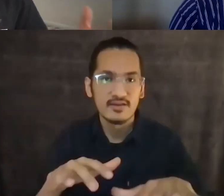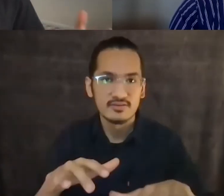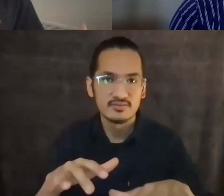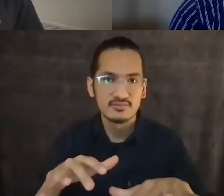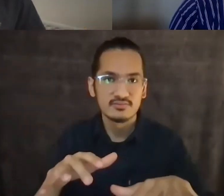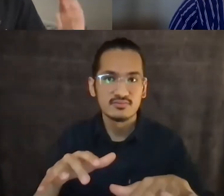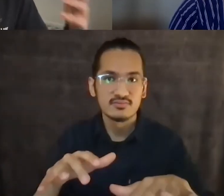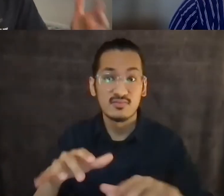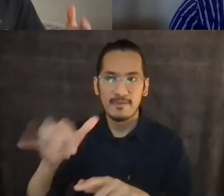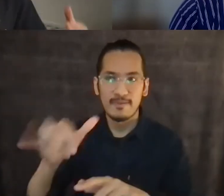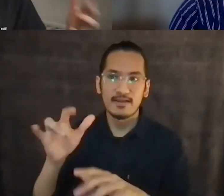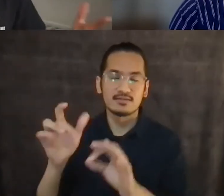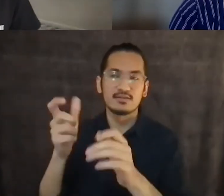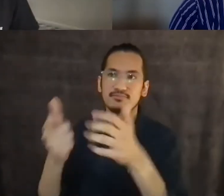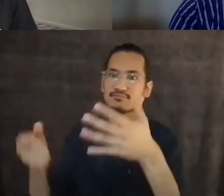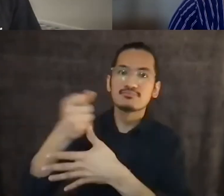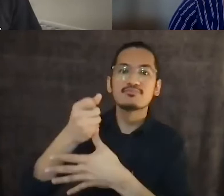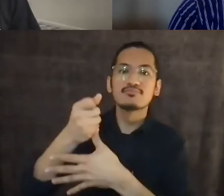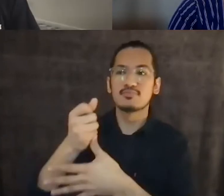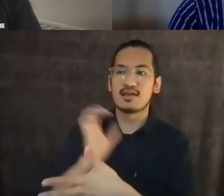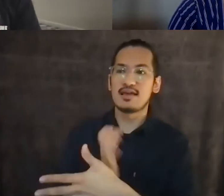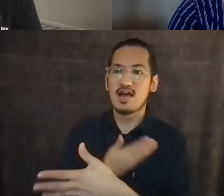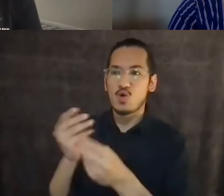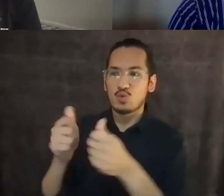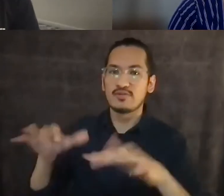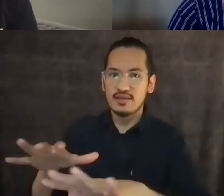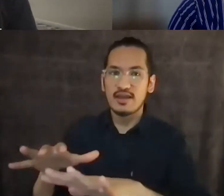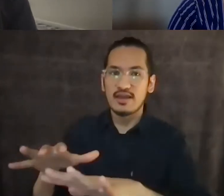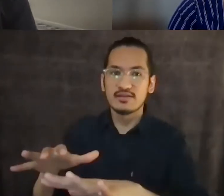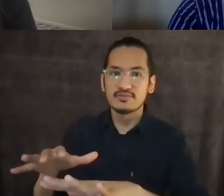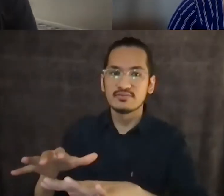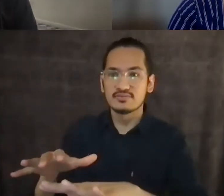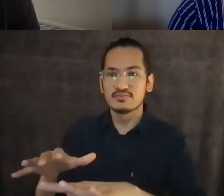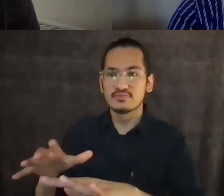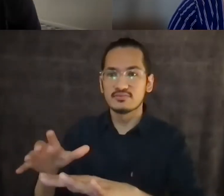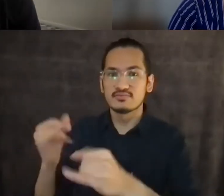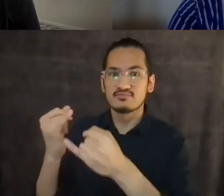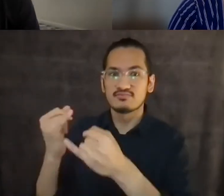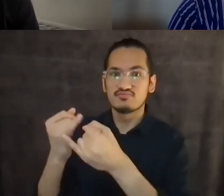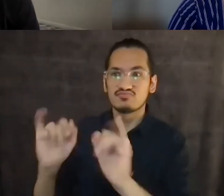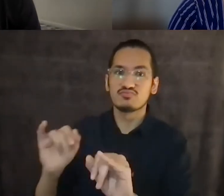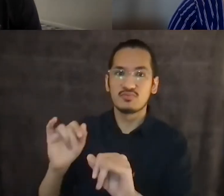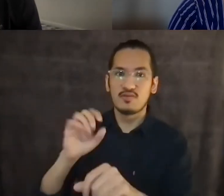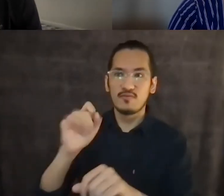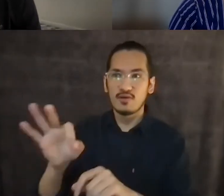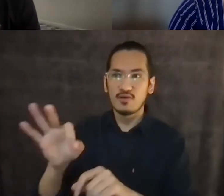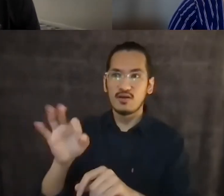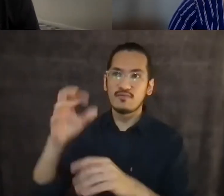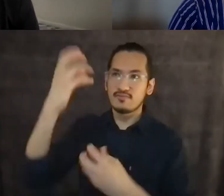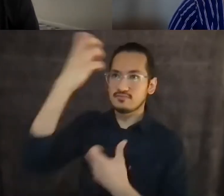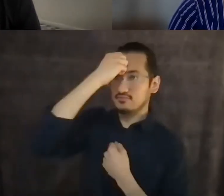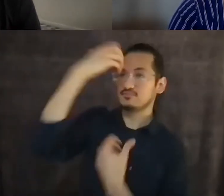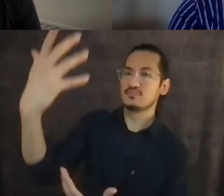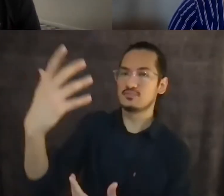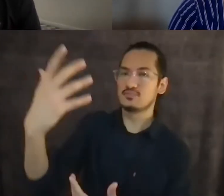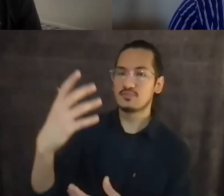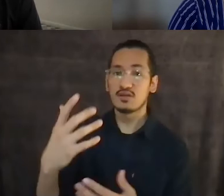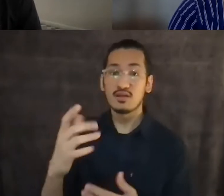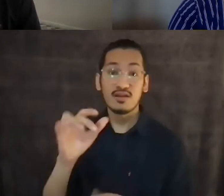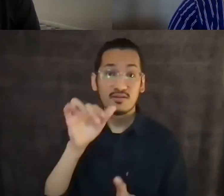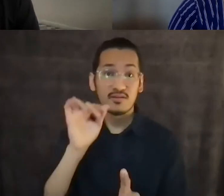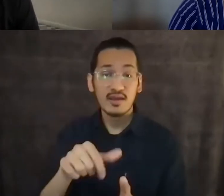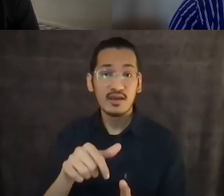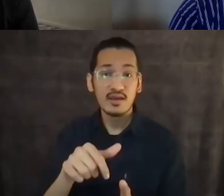us is our land and our autonomy over our land. And I'm not here to say that that's not true. Um, but I am here to remind us that